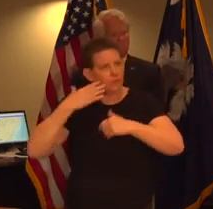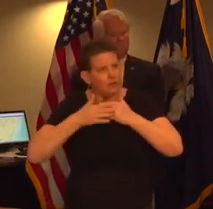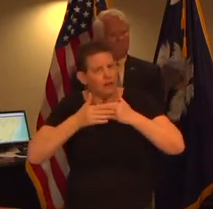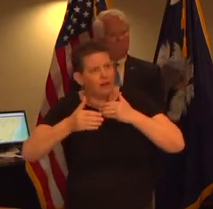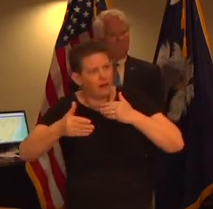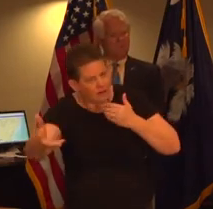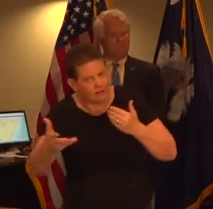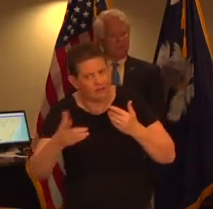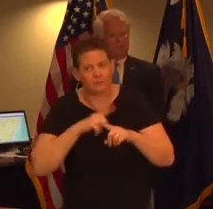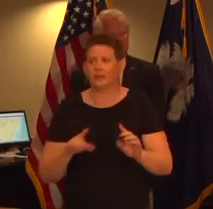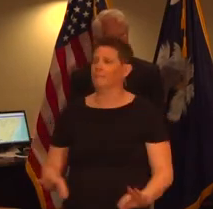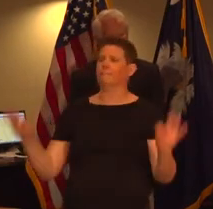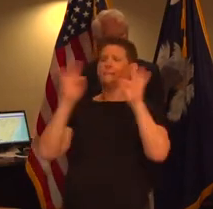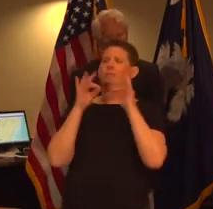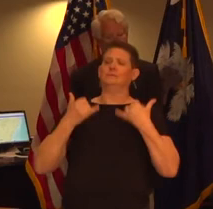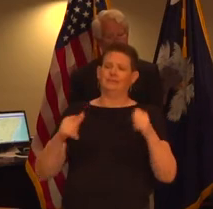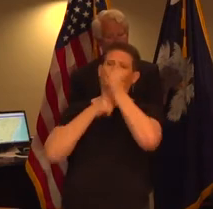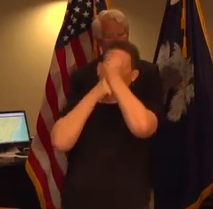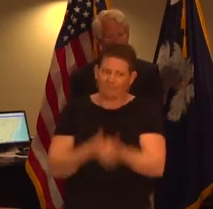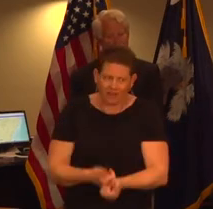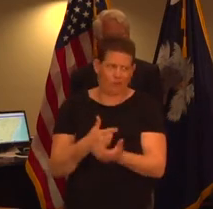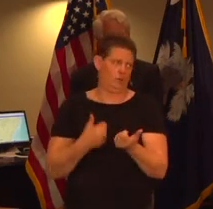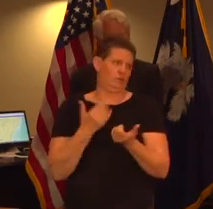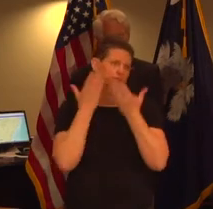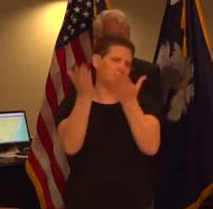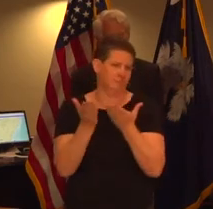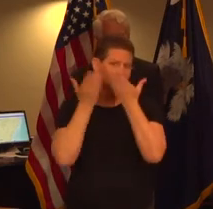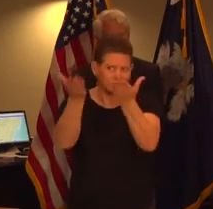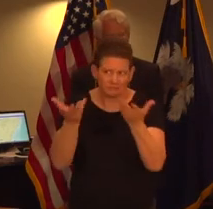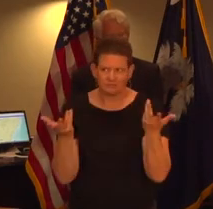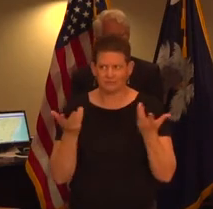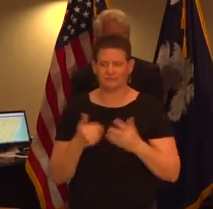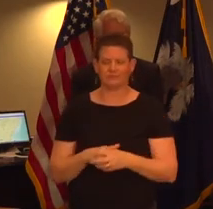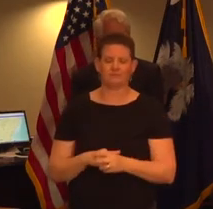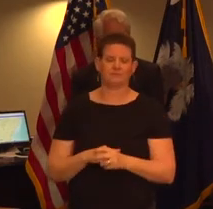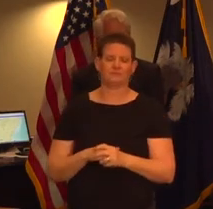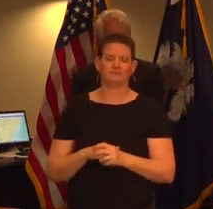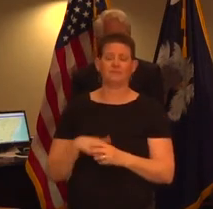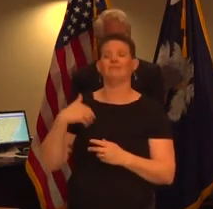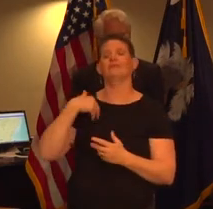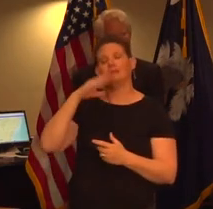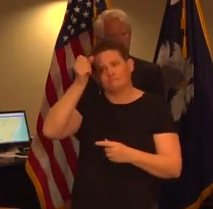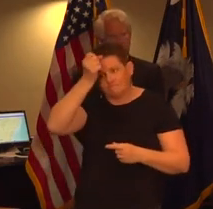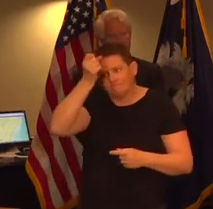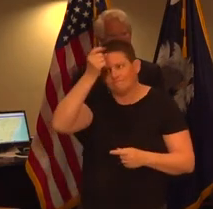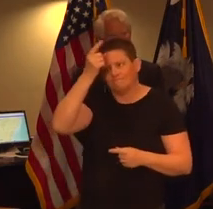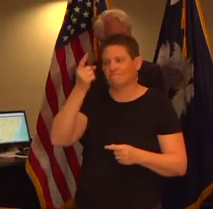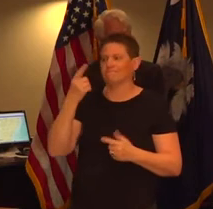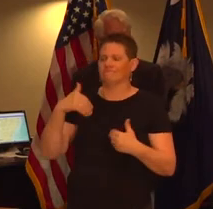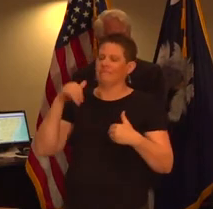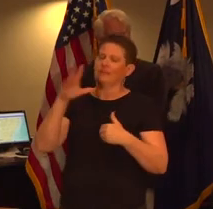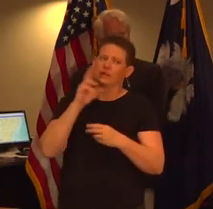to listen to and follow the recommendations from public health officials we recognize the hardship